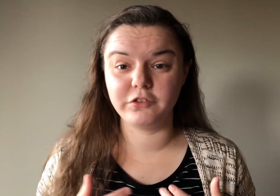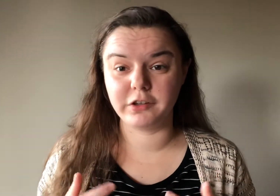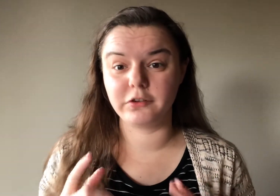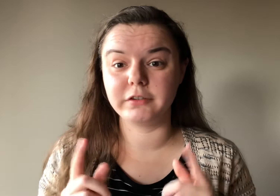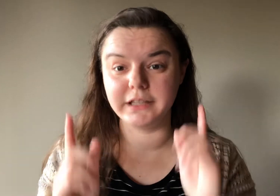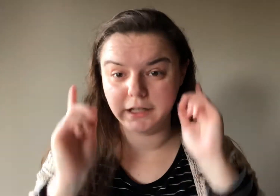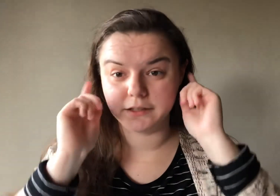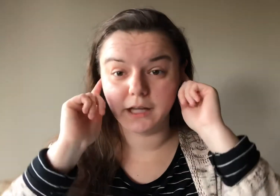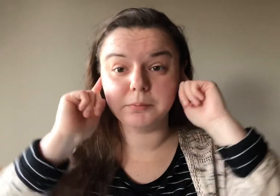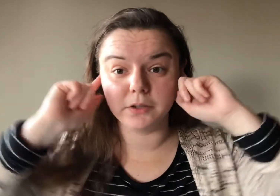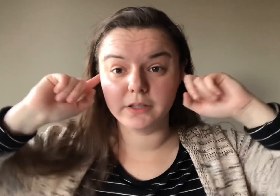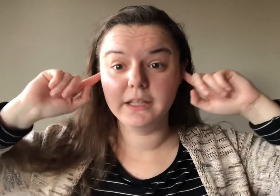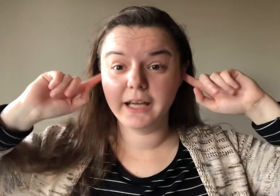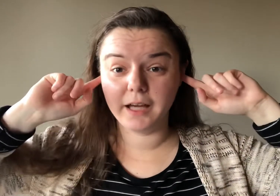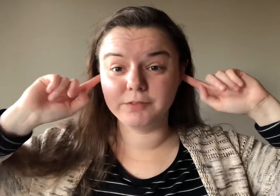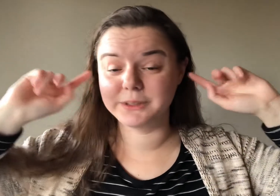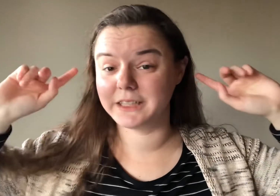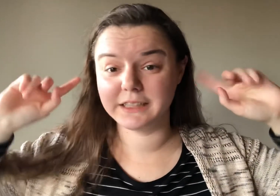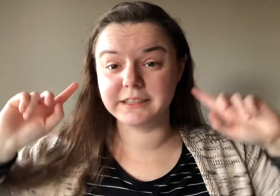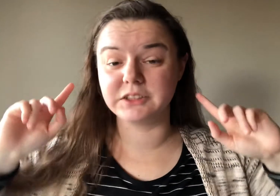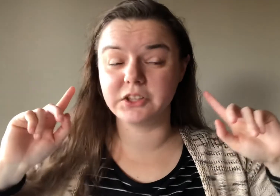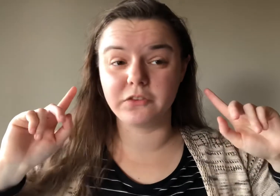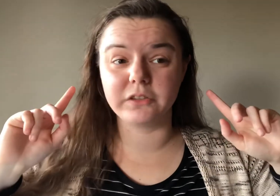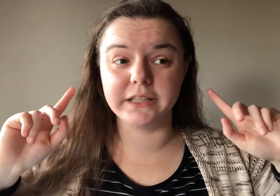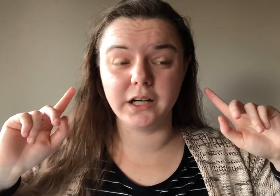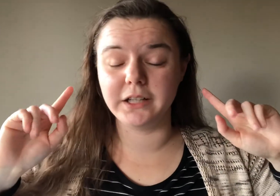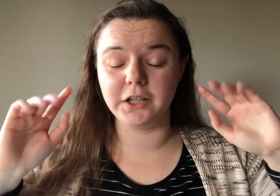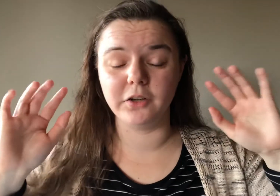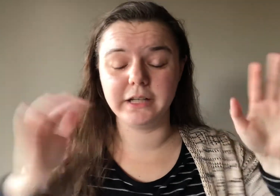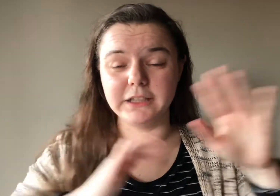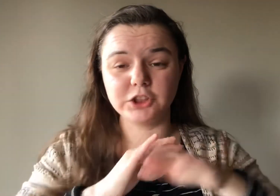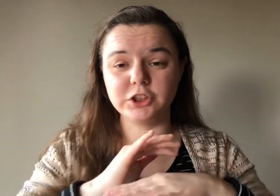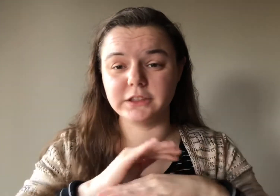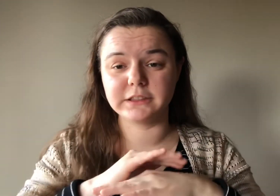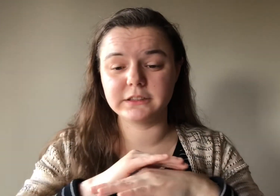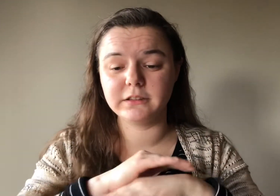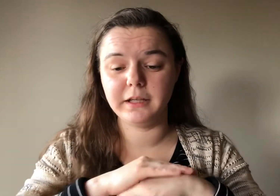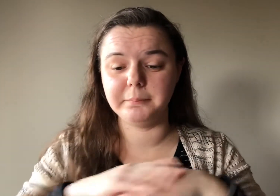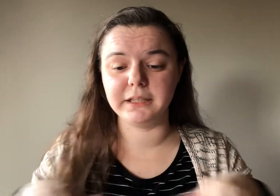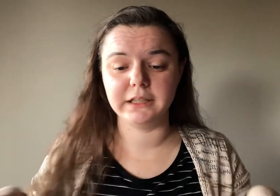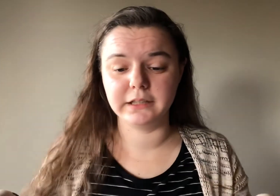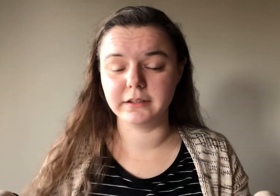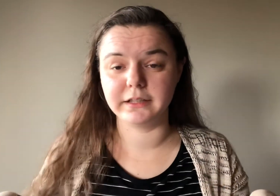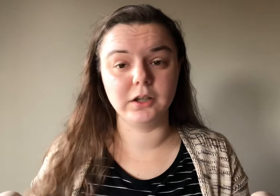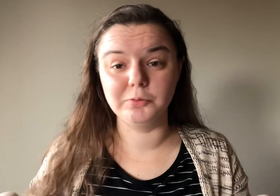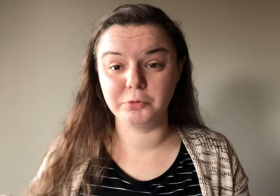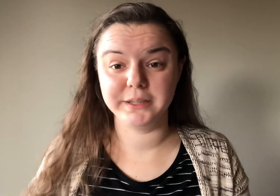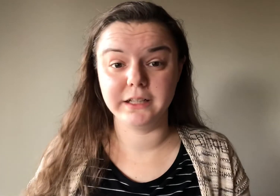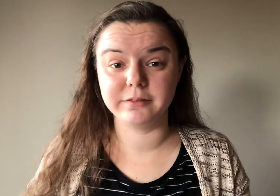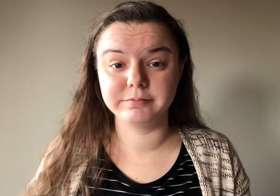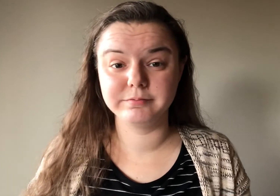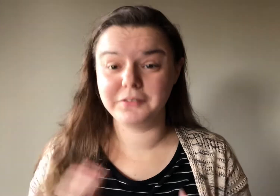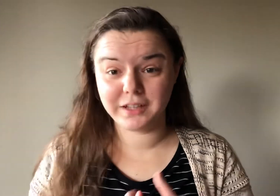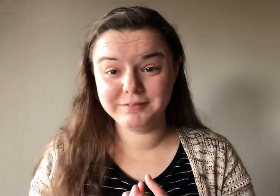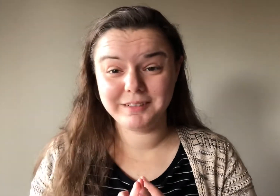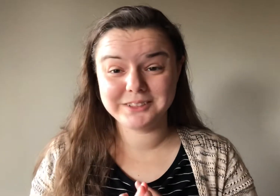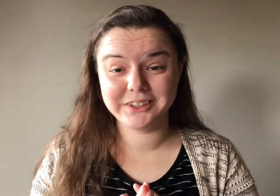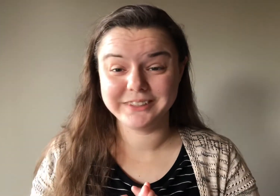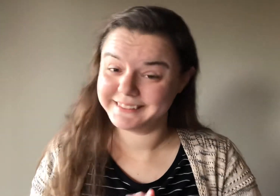to the 3D, I'll put headphones in and listen to the 3D audio, and it just immediately calms me down. My second favorite song is